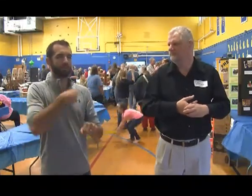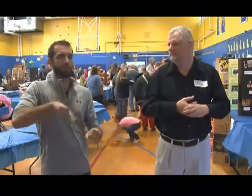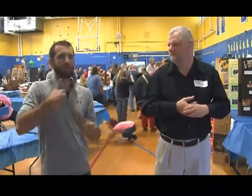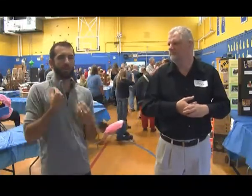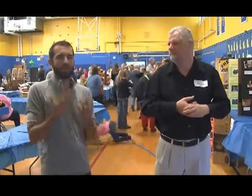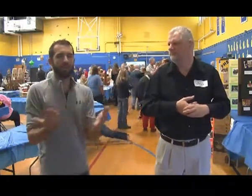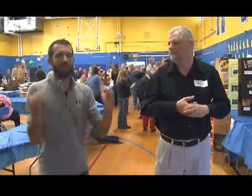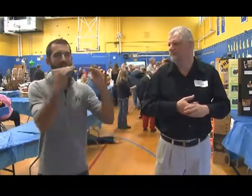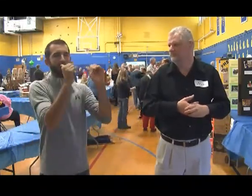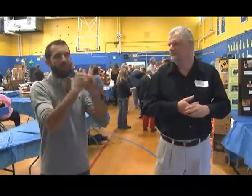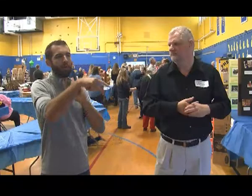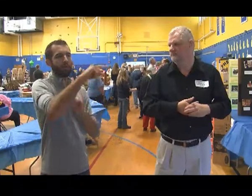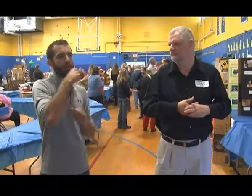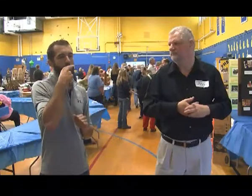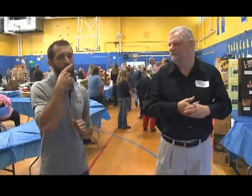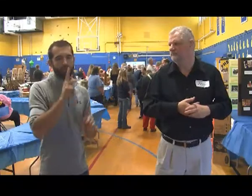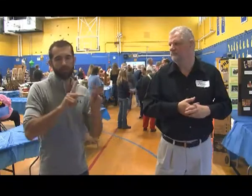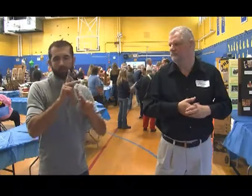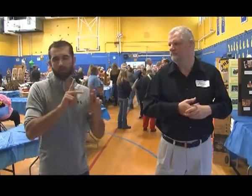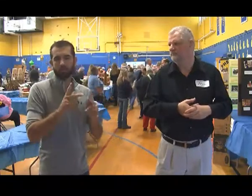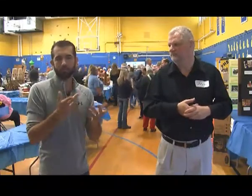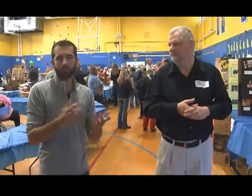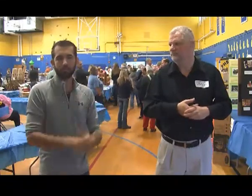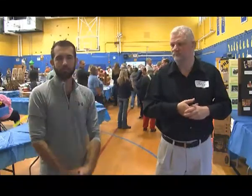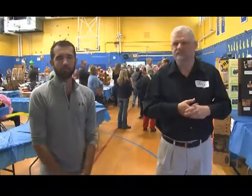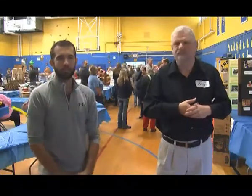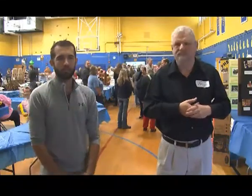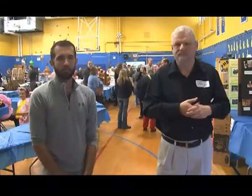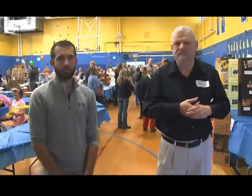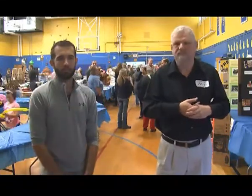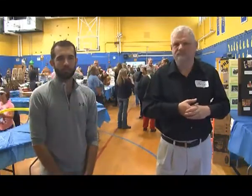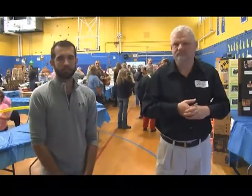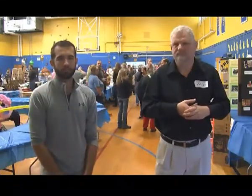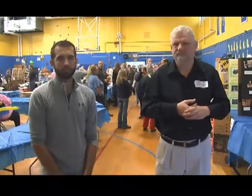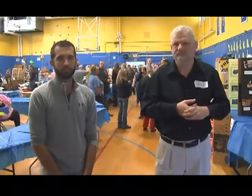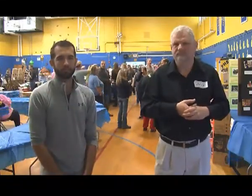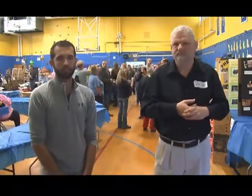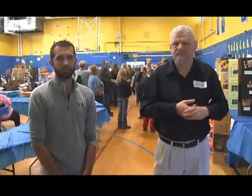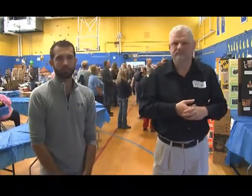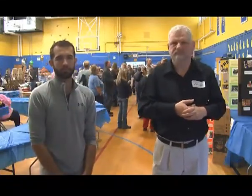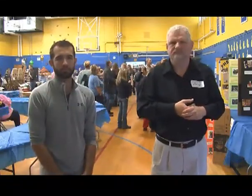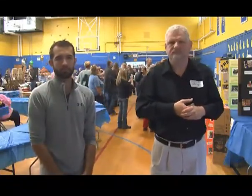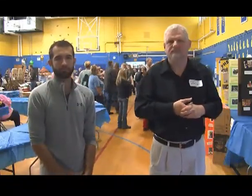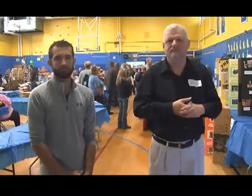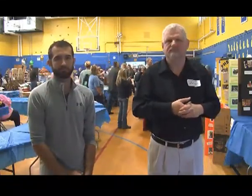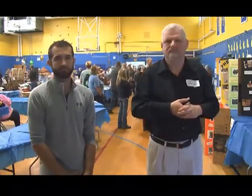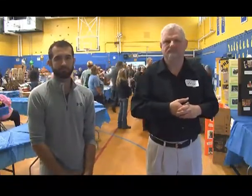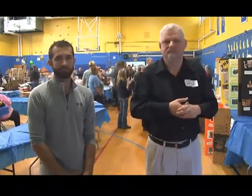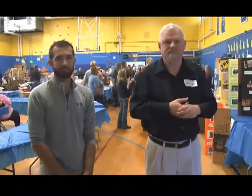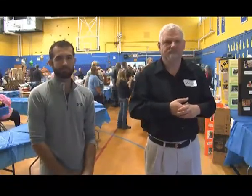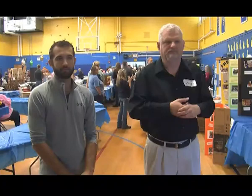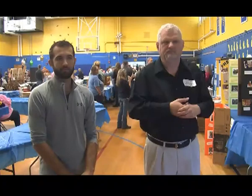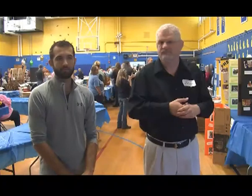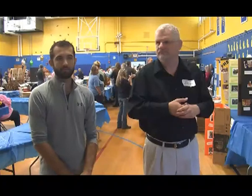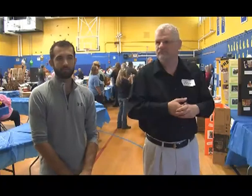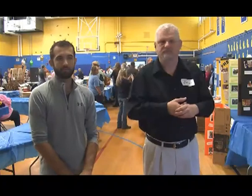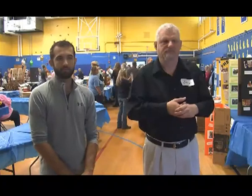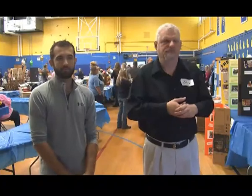Rights Maine or also Maine Association of the Deaf. And we work to provide equality and access for Deaf people and hard of hearing